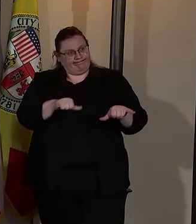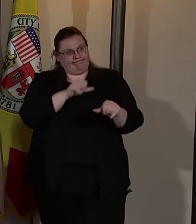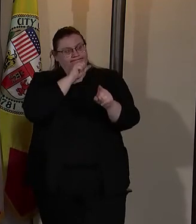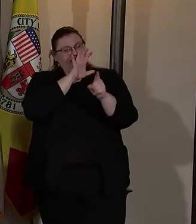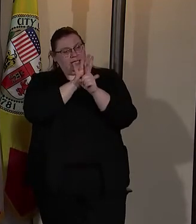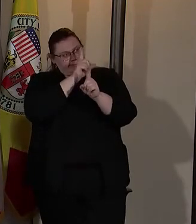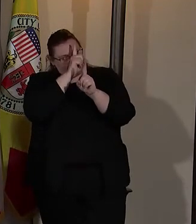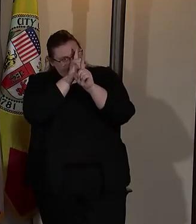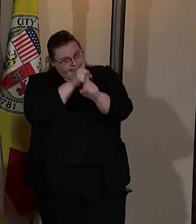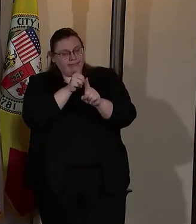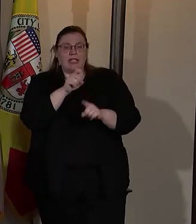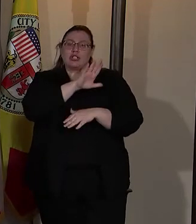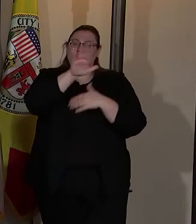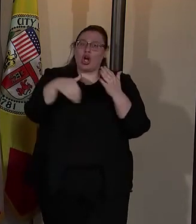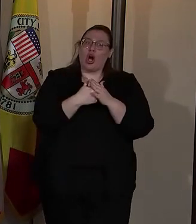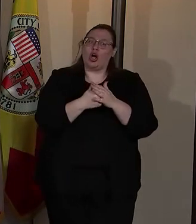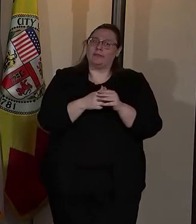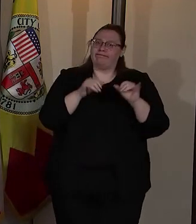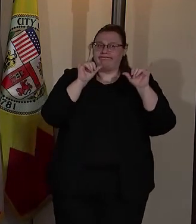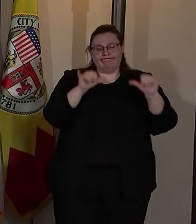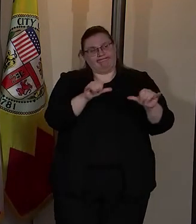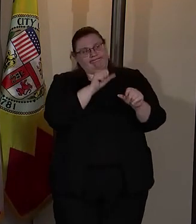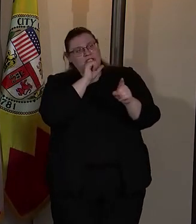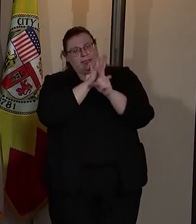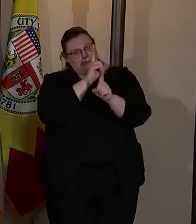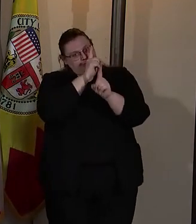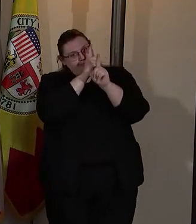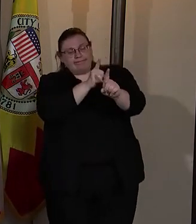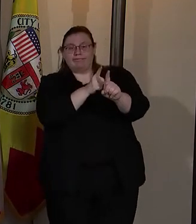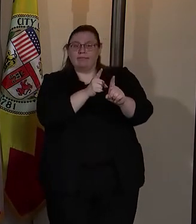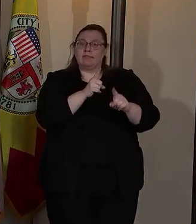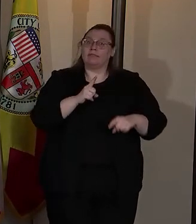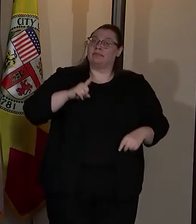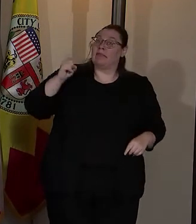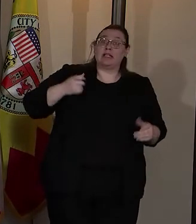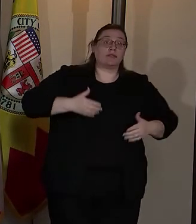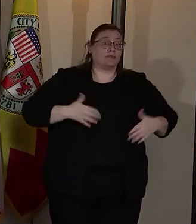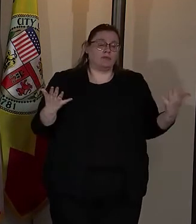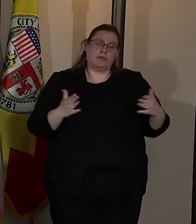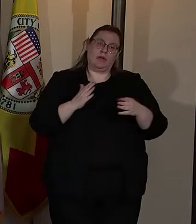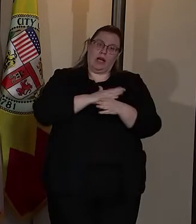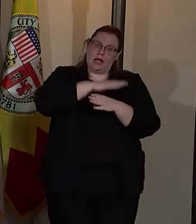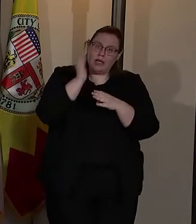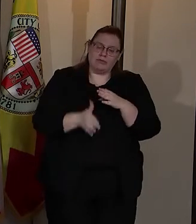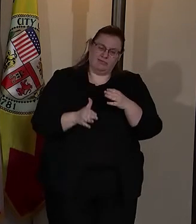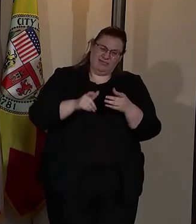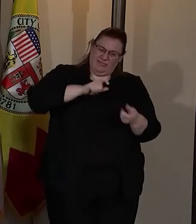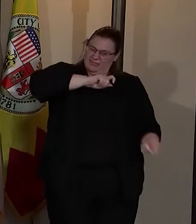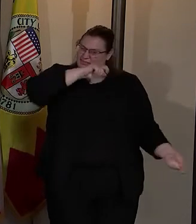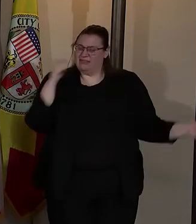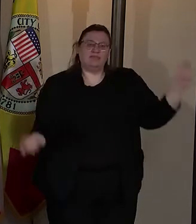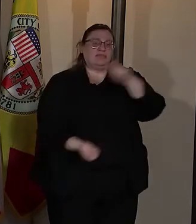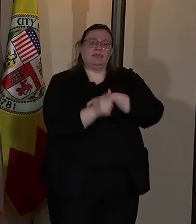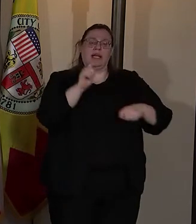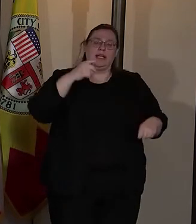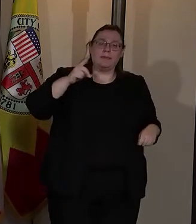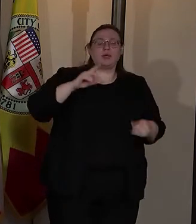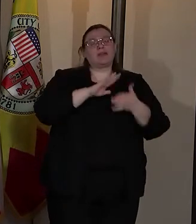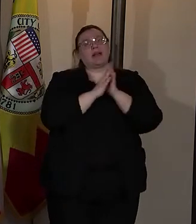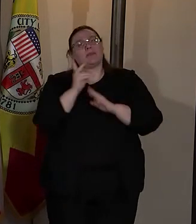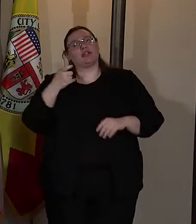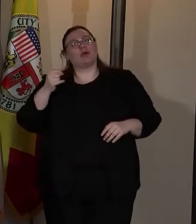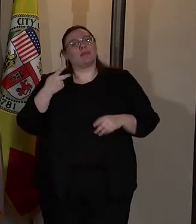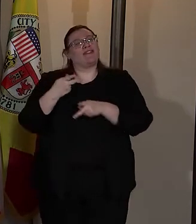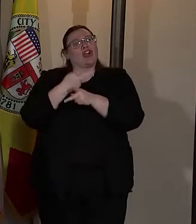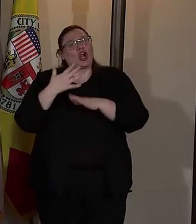We must all remain committed to nothing short of a complete transformation of LAPD into a department of